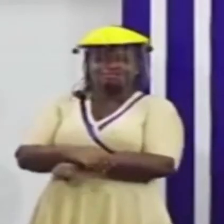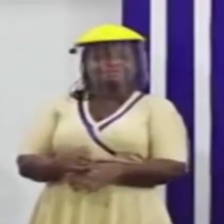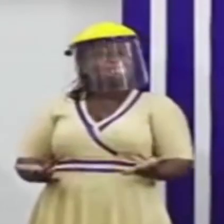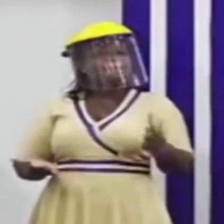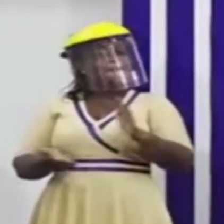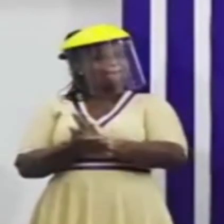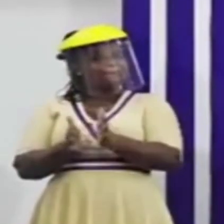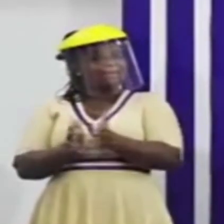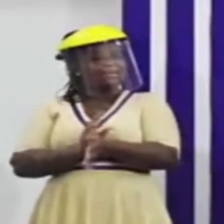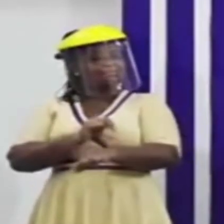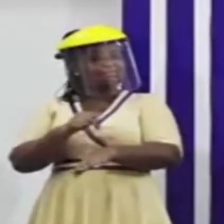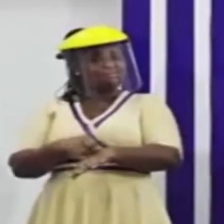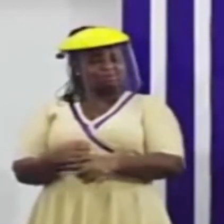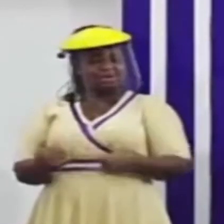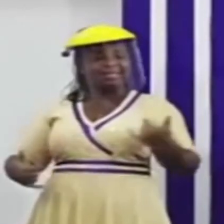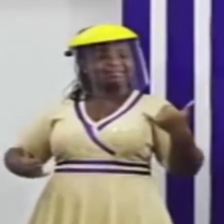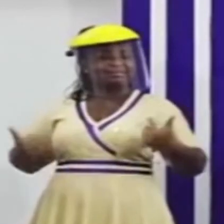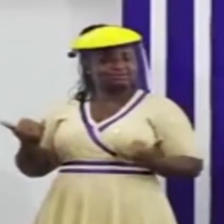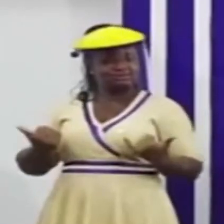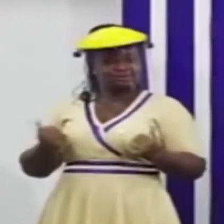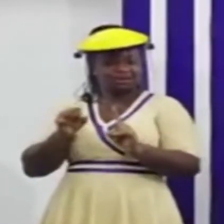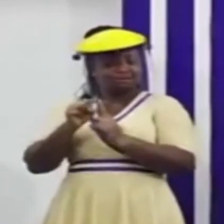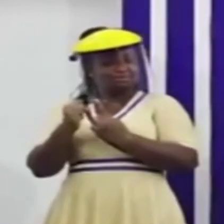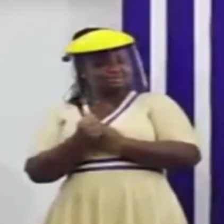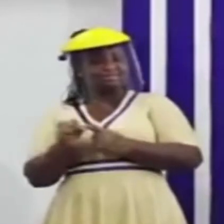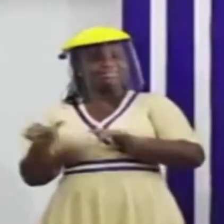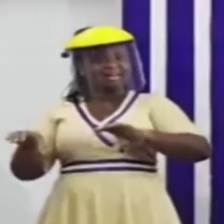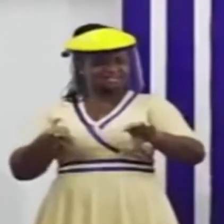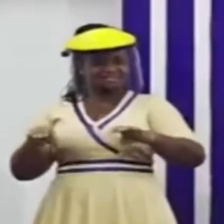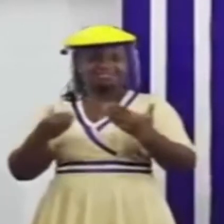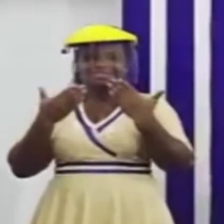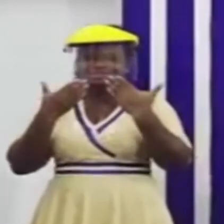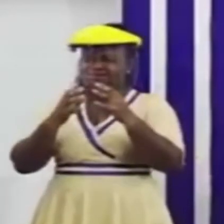where we can enjoy all our social activities. Thank very much. Thank Thank you.